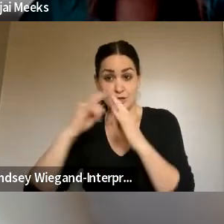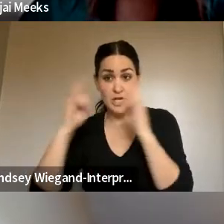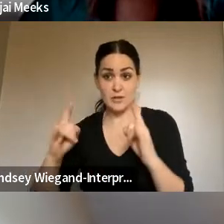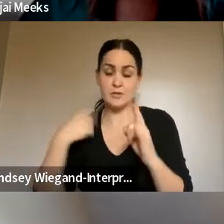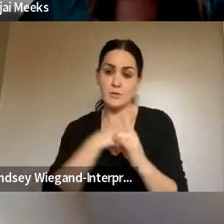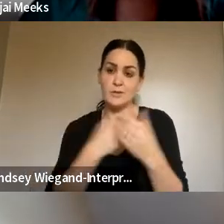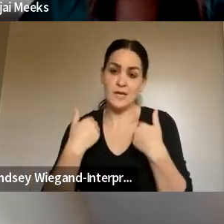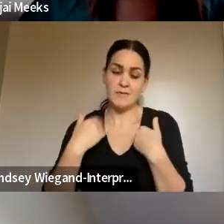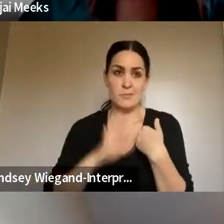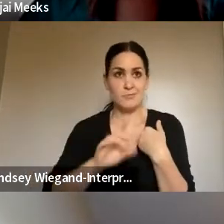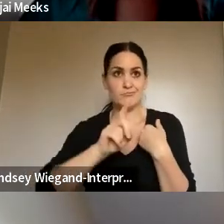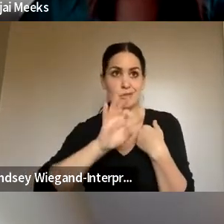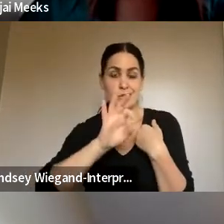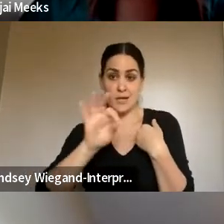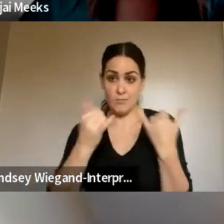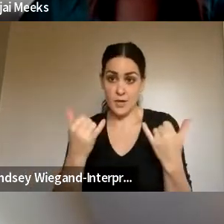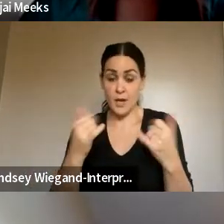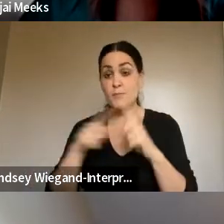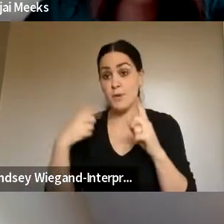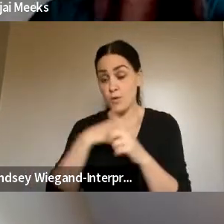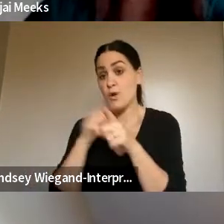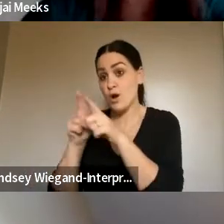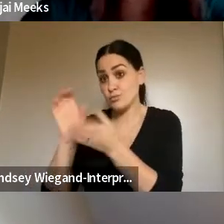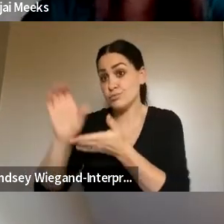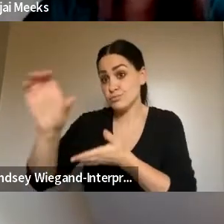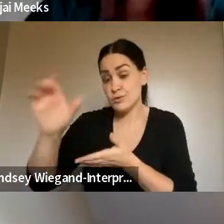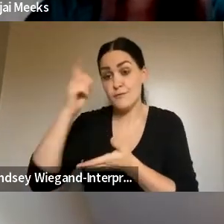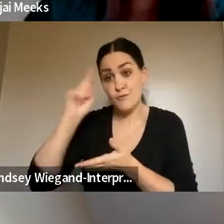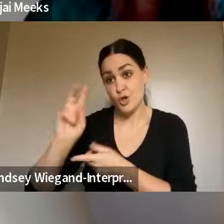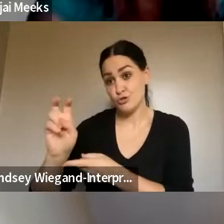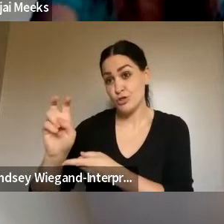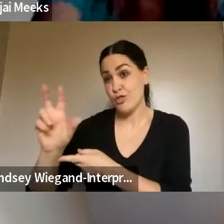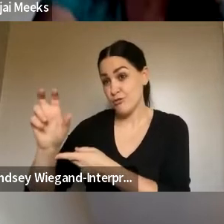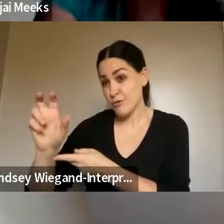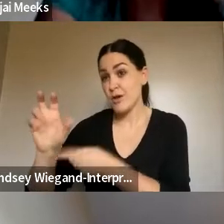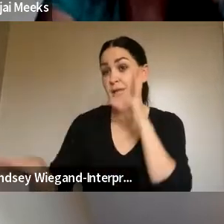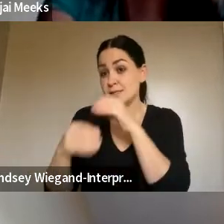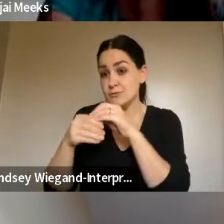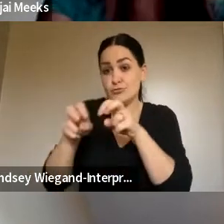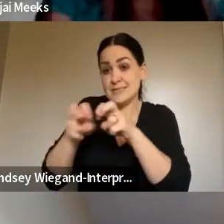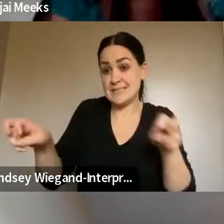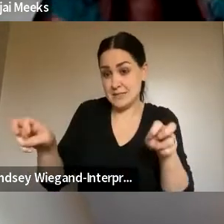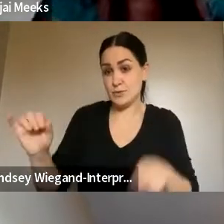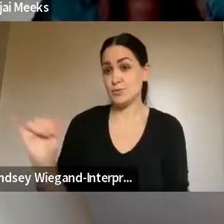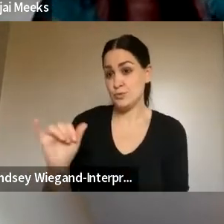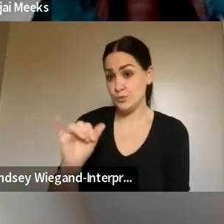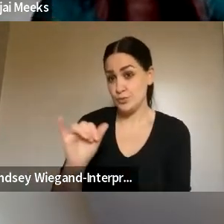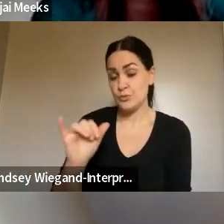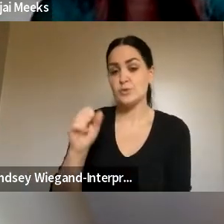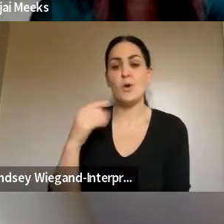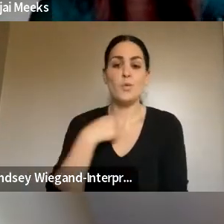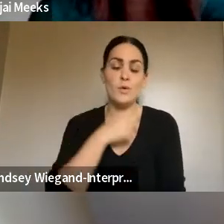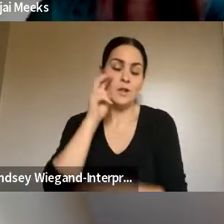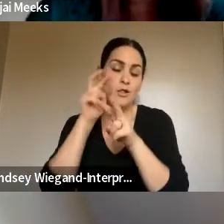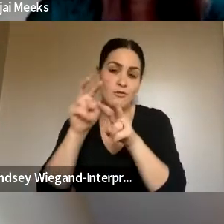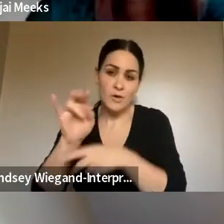but we also put a lot of money in for almost two or 300 seat, additional seats. So, we look forward to it.